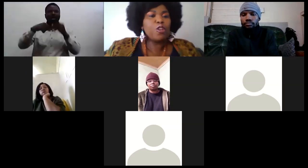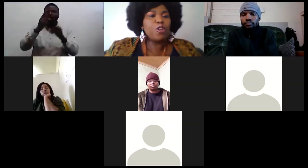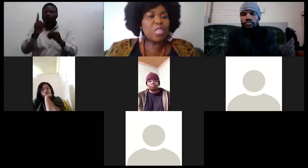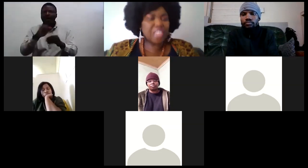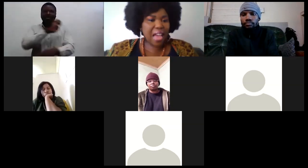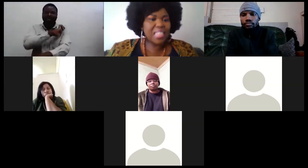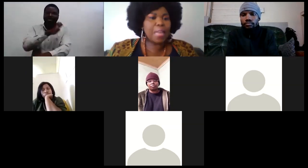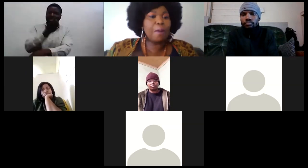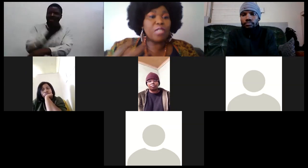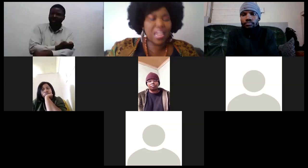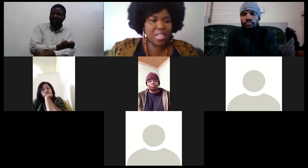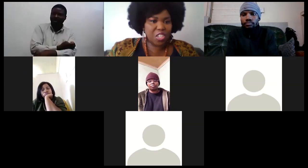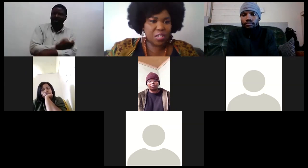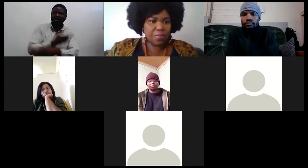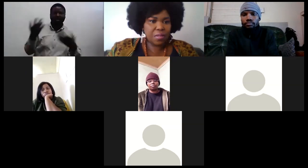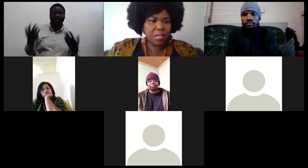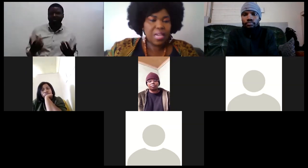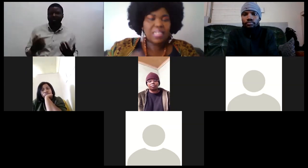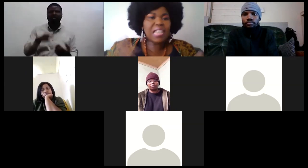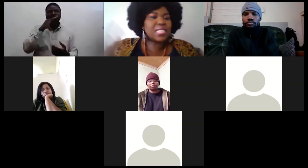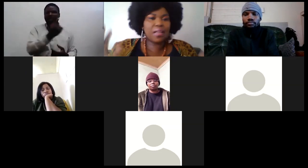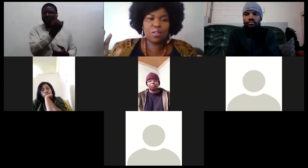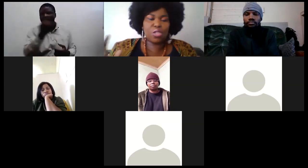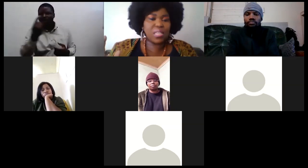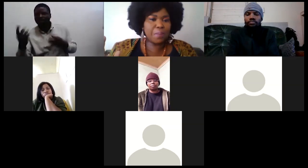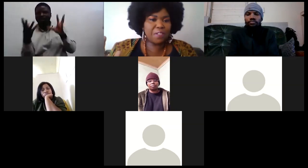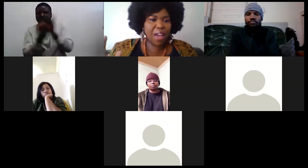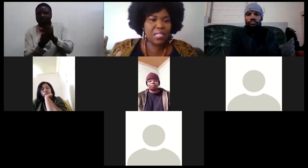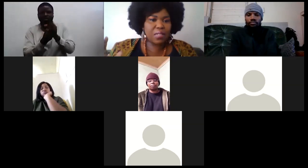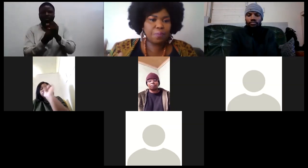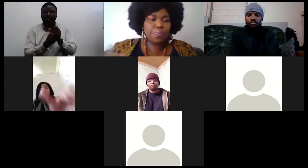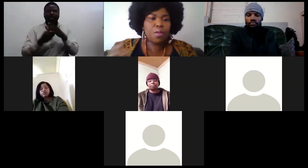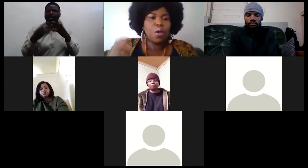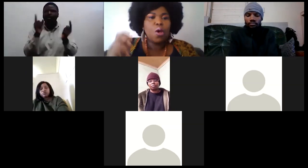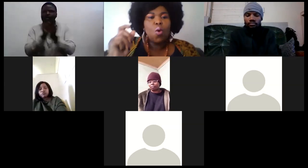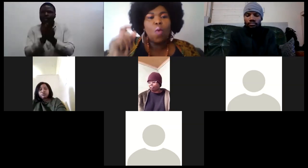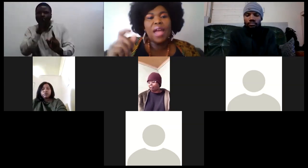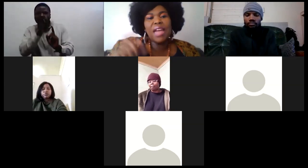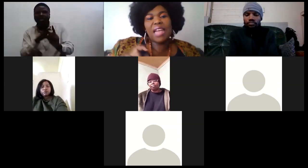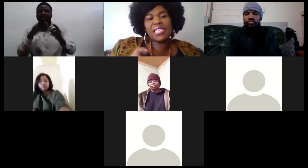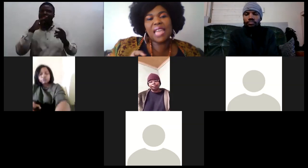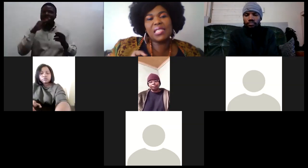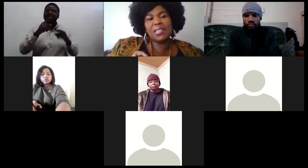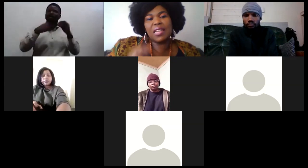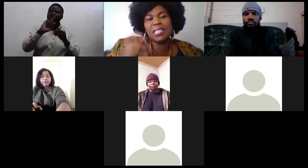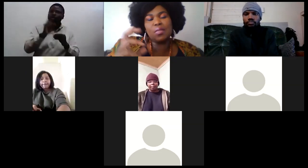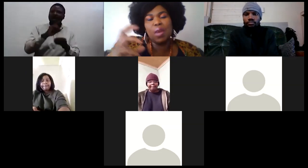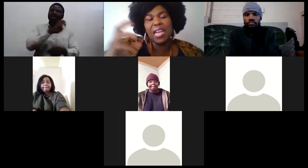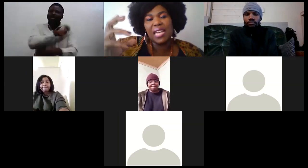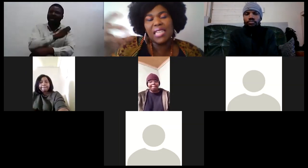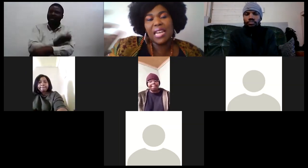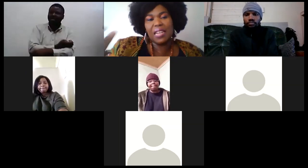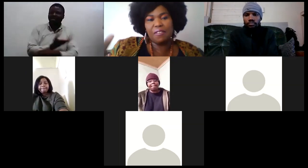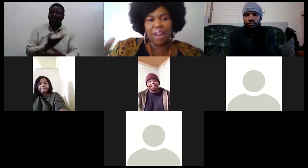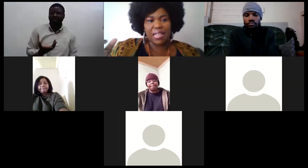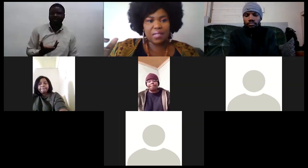have to each other is about energy just to simplify it when i sent let's when